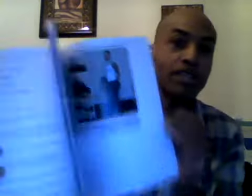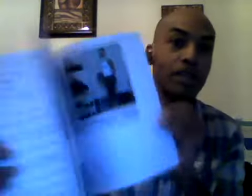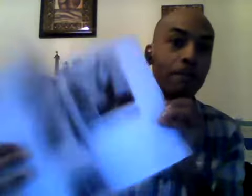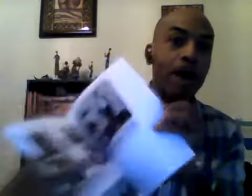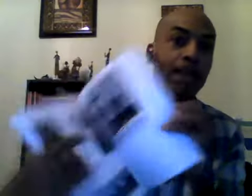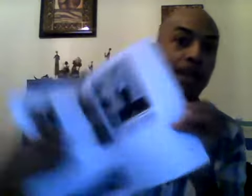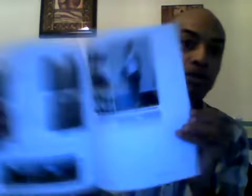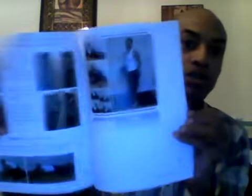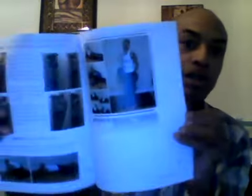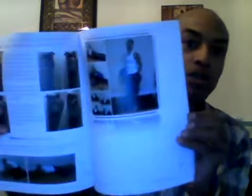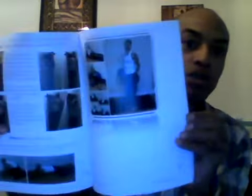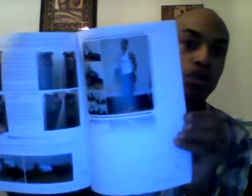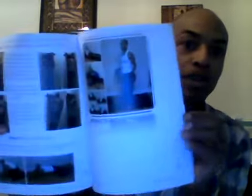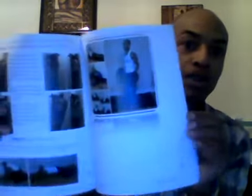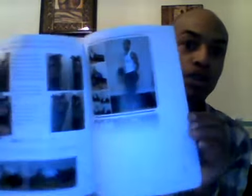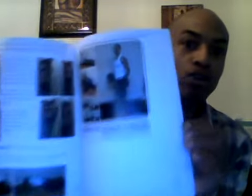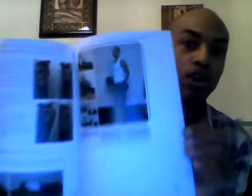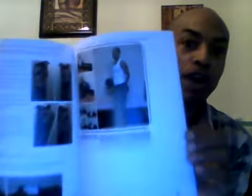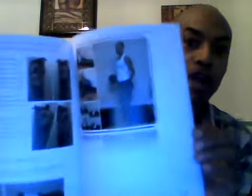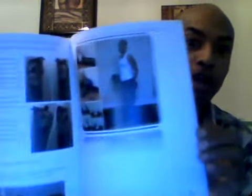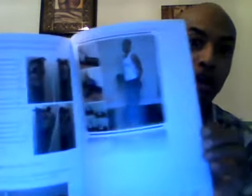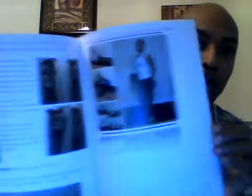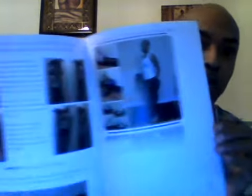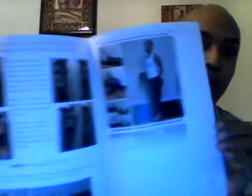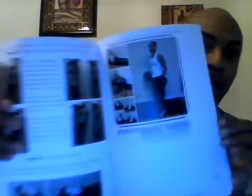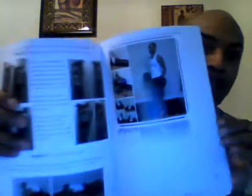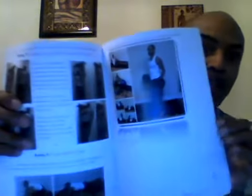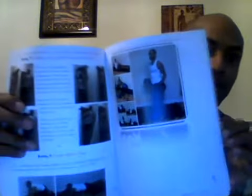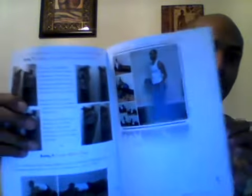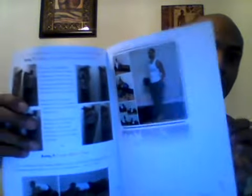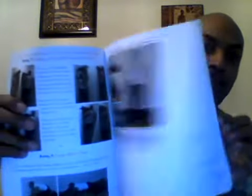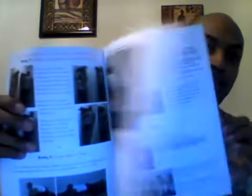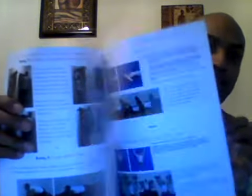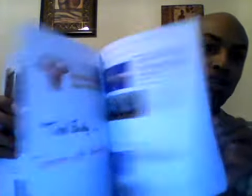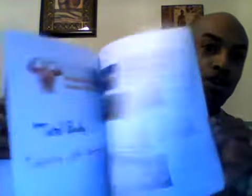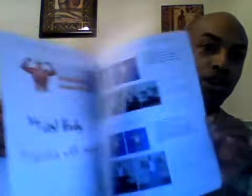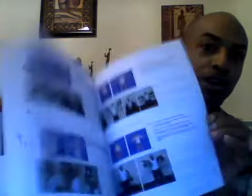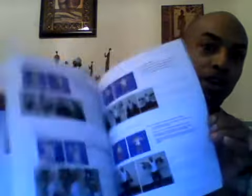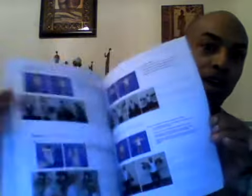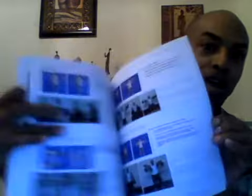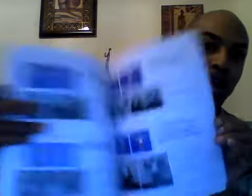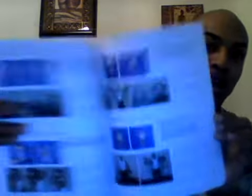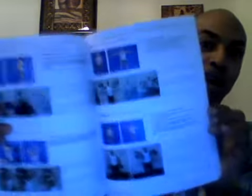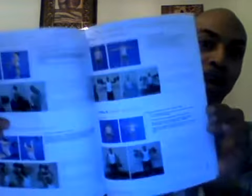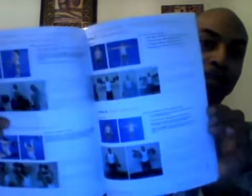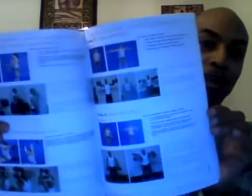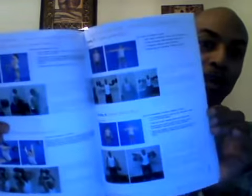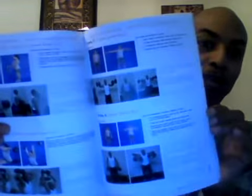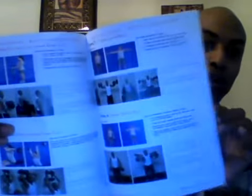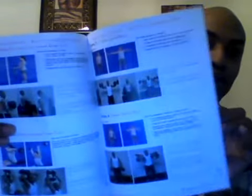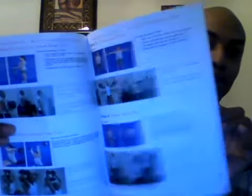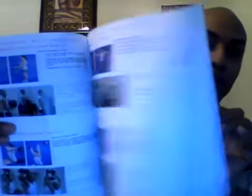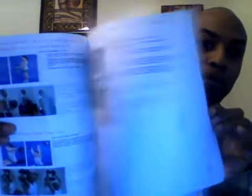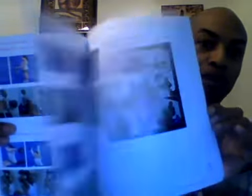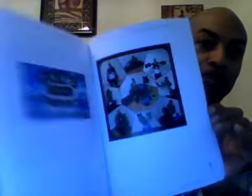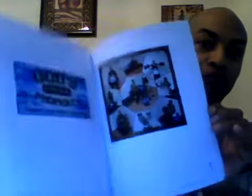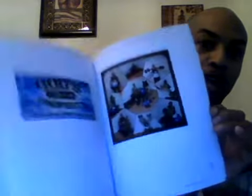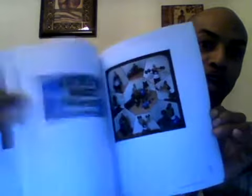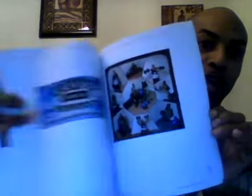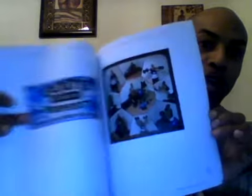somebody else so you can do your at home activity so you can go ahead and and do your formulas right here at